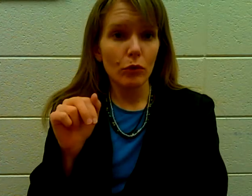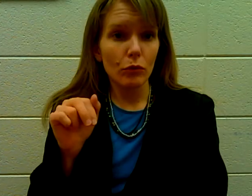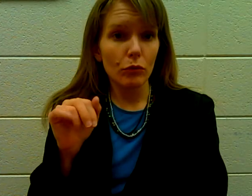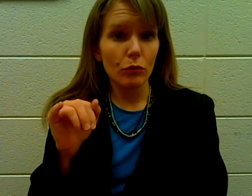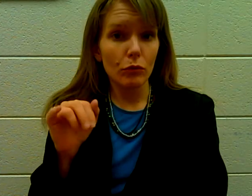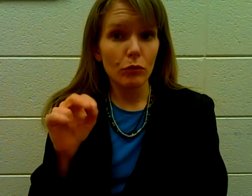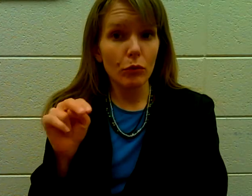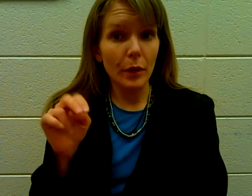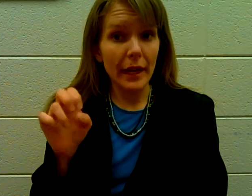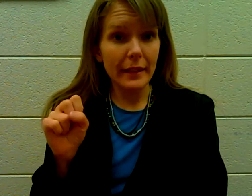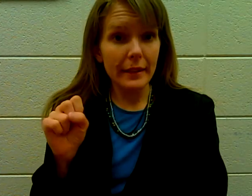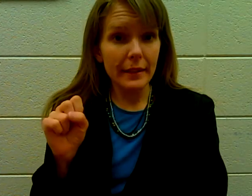Grains. Grains.